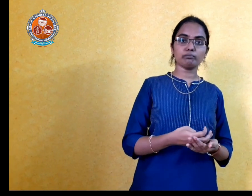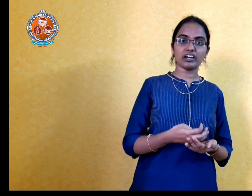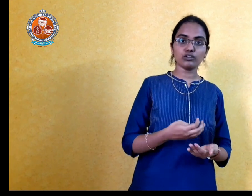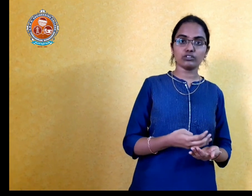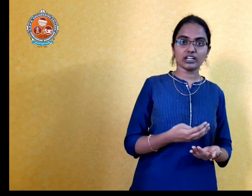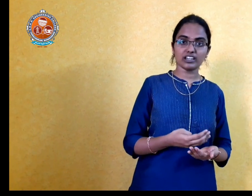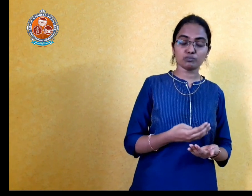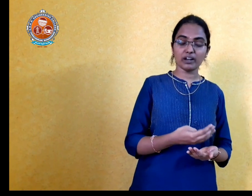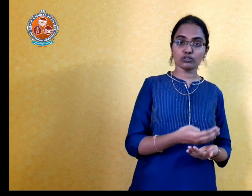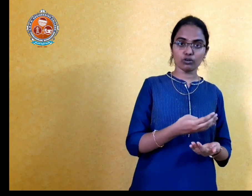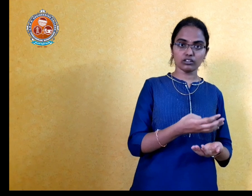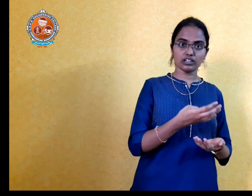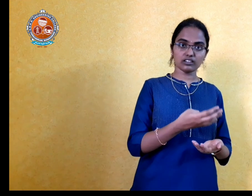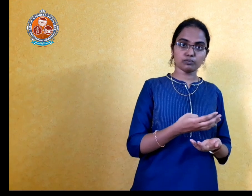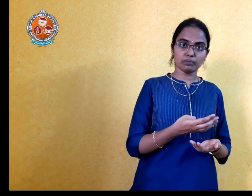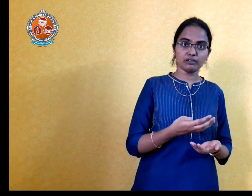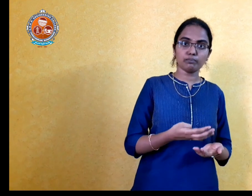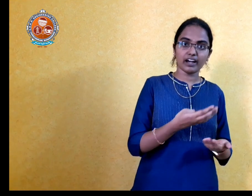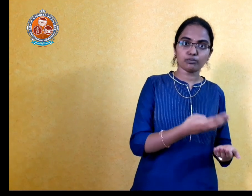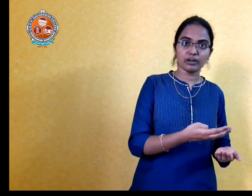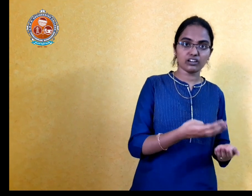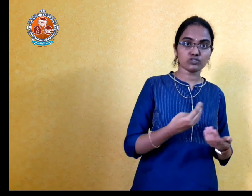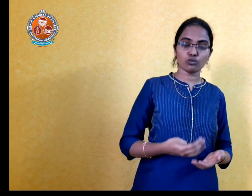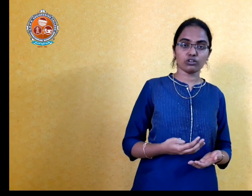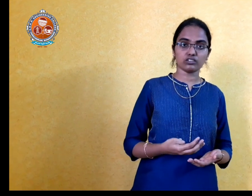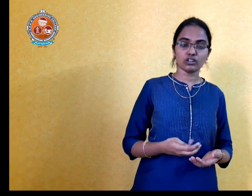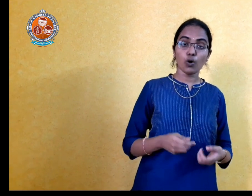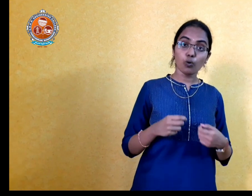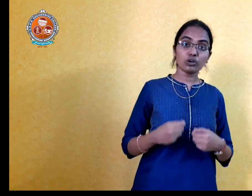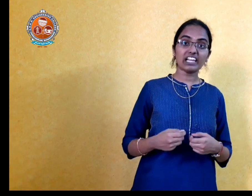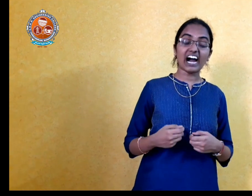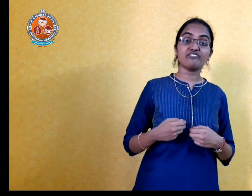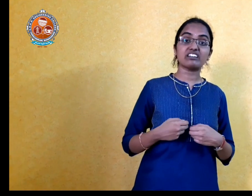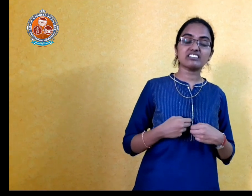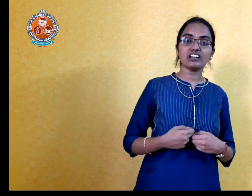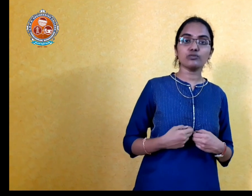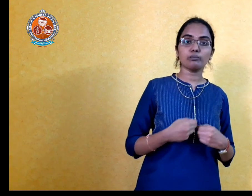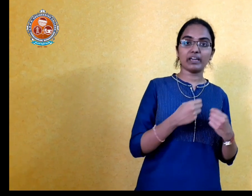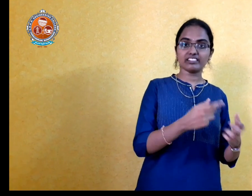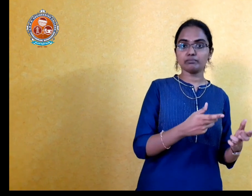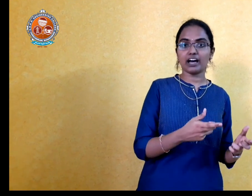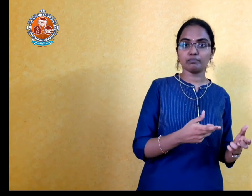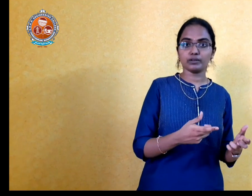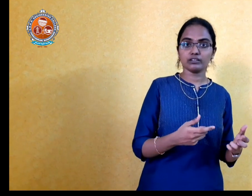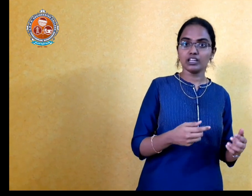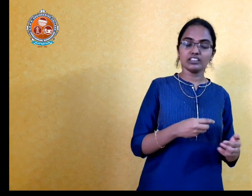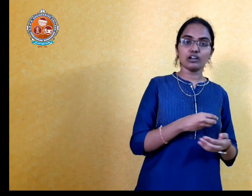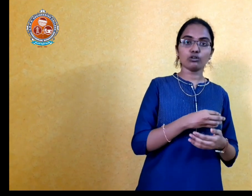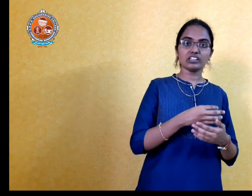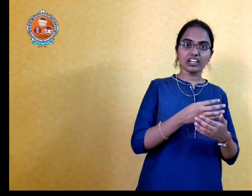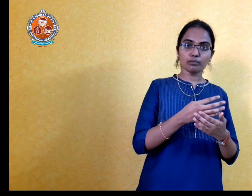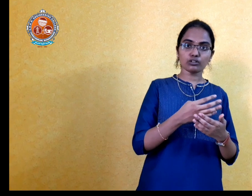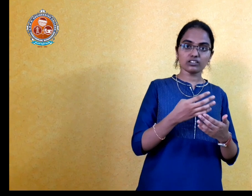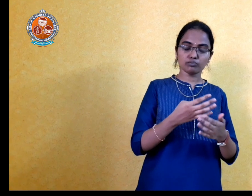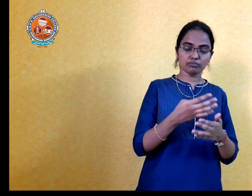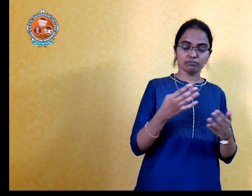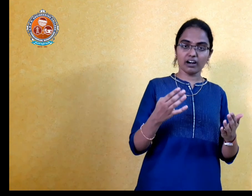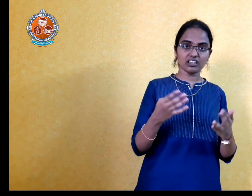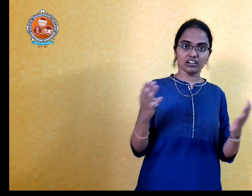money that is spent by our parents on us only our result will make them happy they will not think about this money and